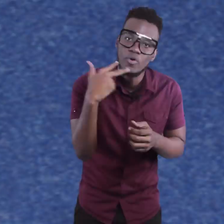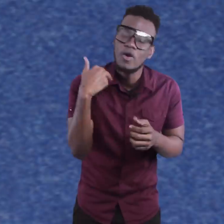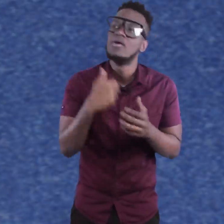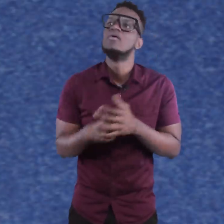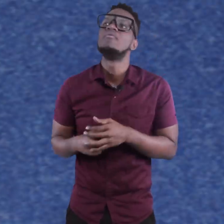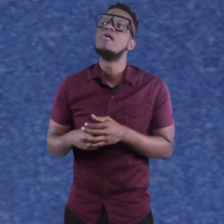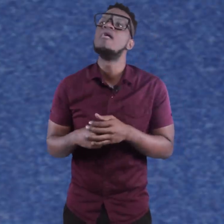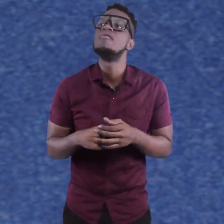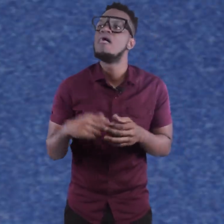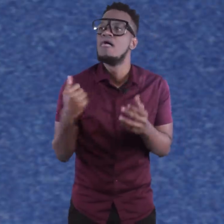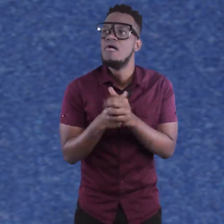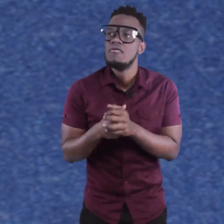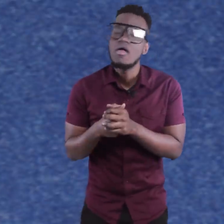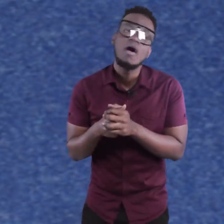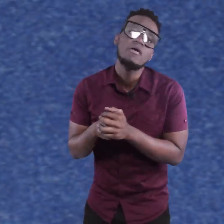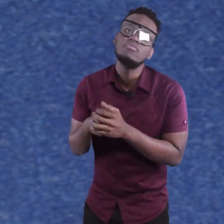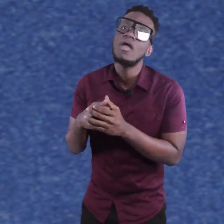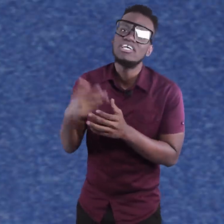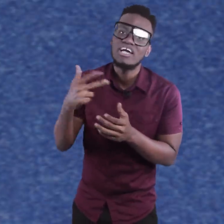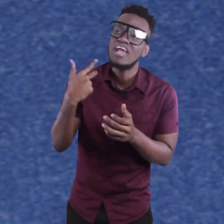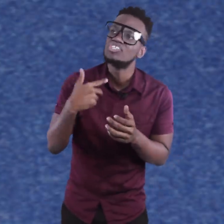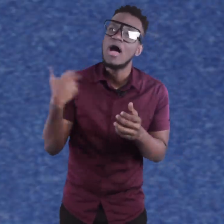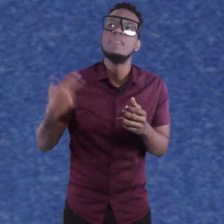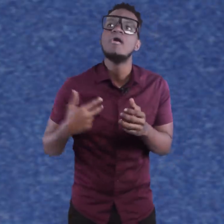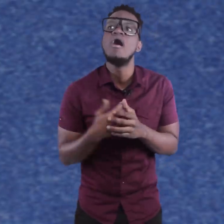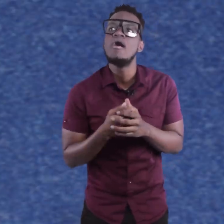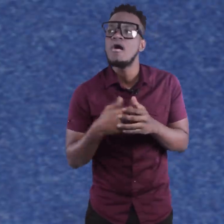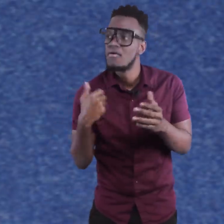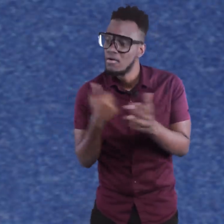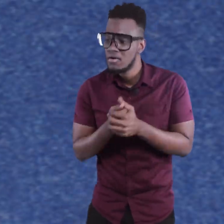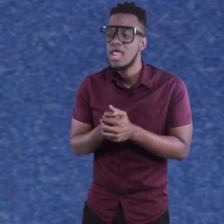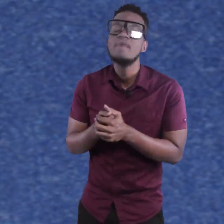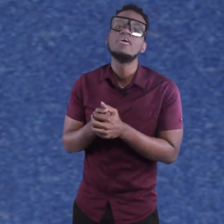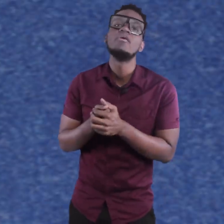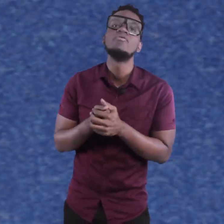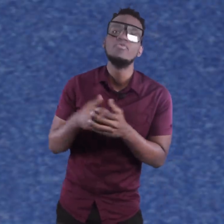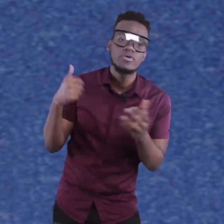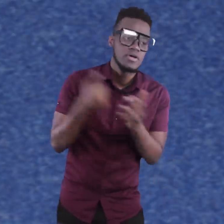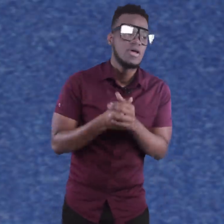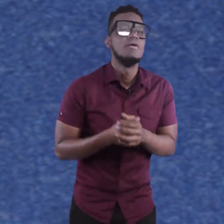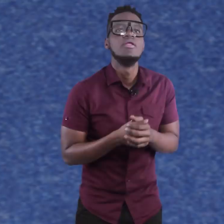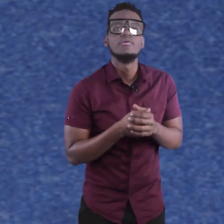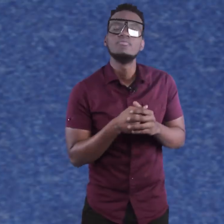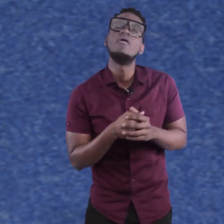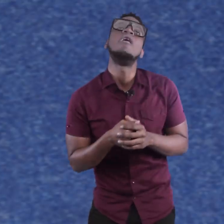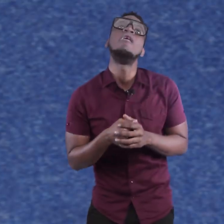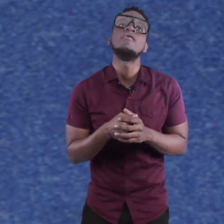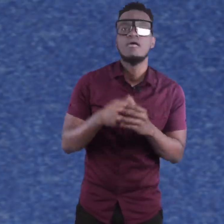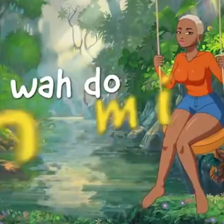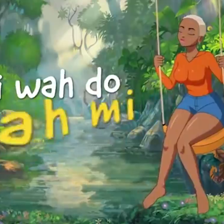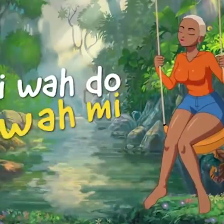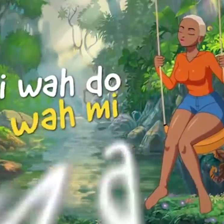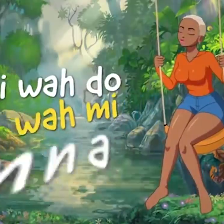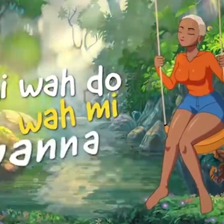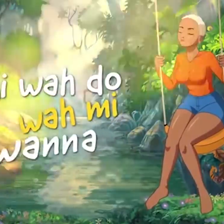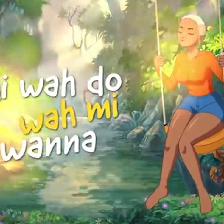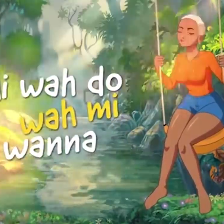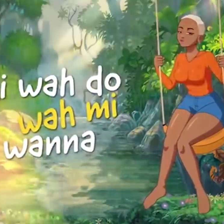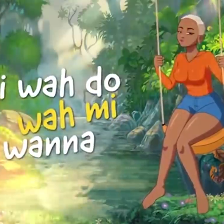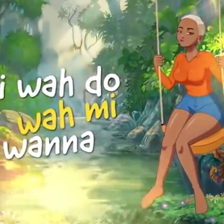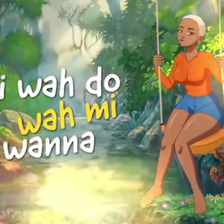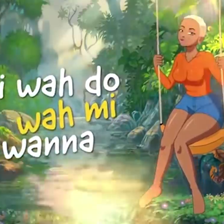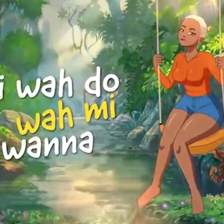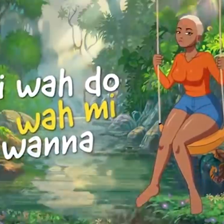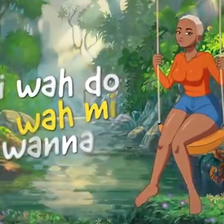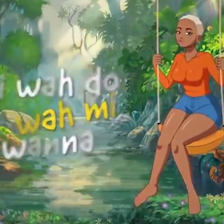Maud can't really open up, like she have lap cha, like she cha, life against you, living to wanna. One, two, one more,